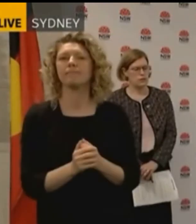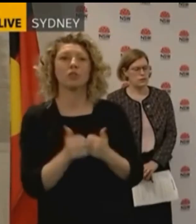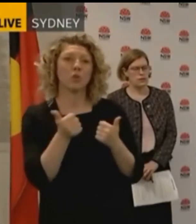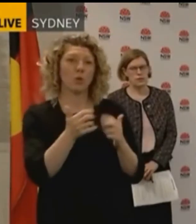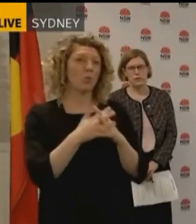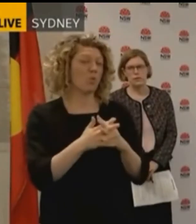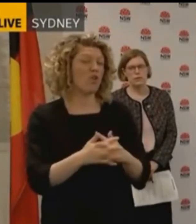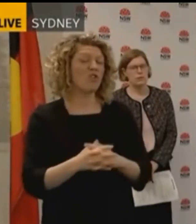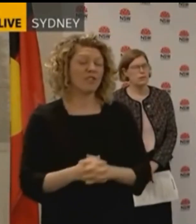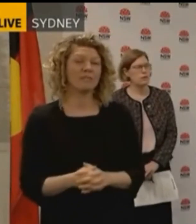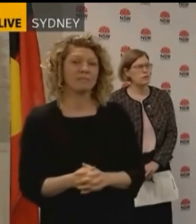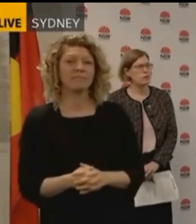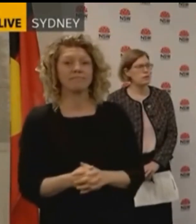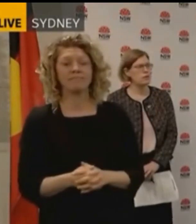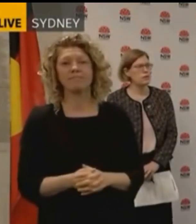New Zealand.